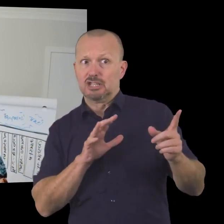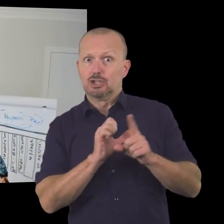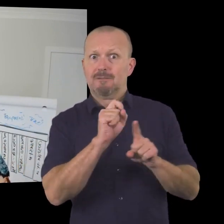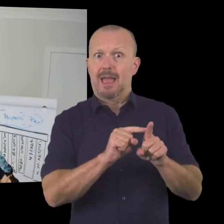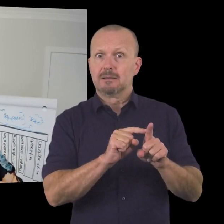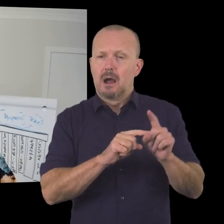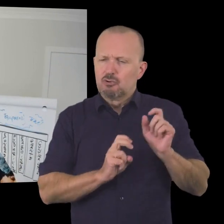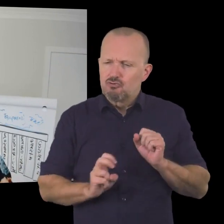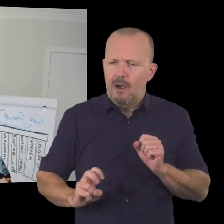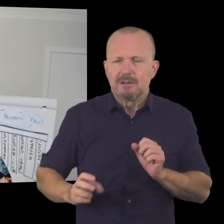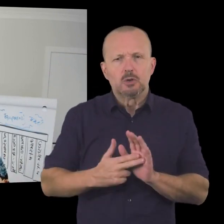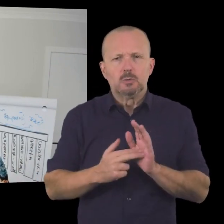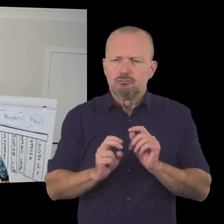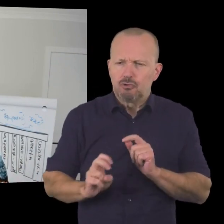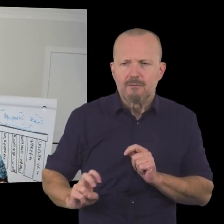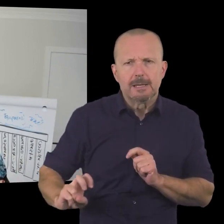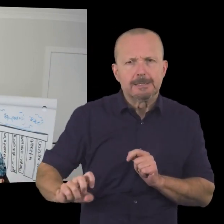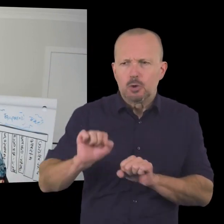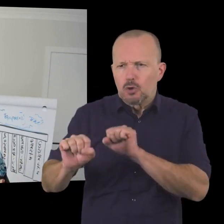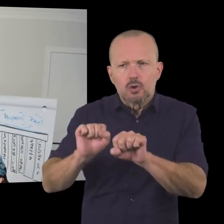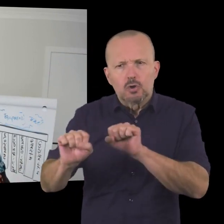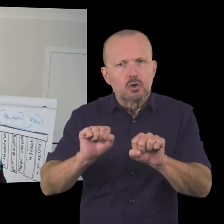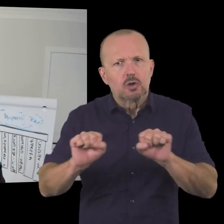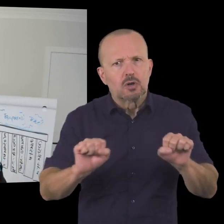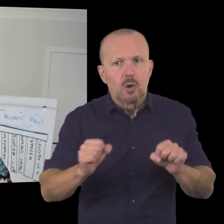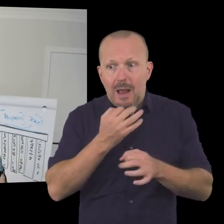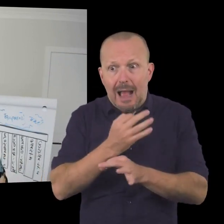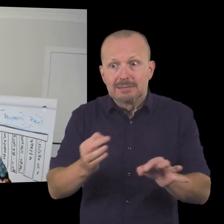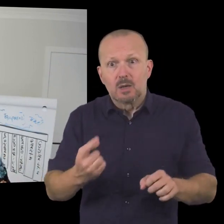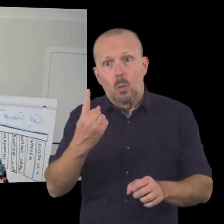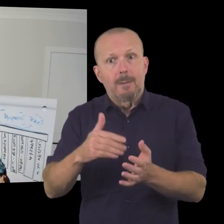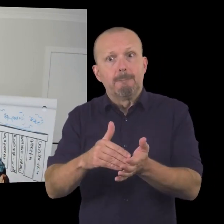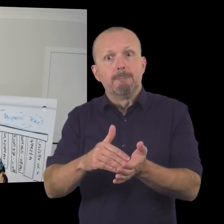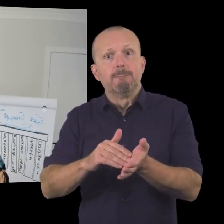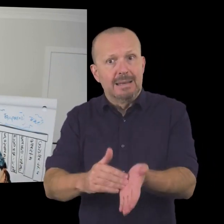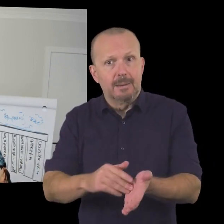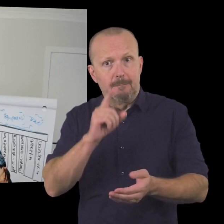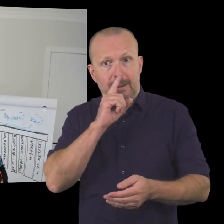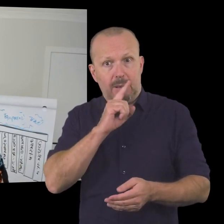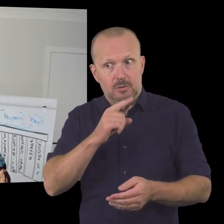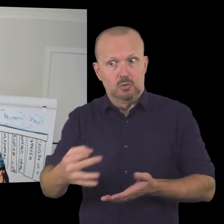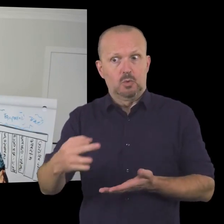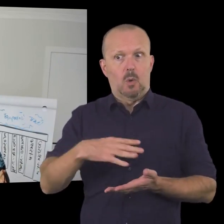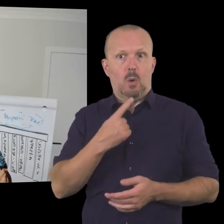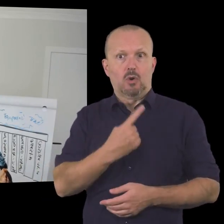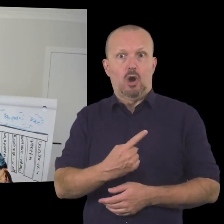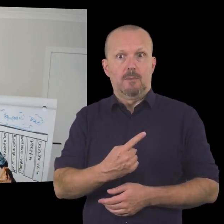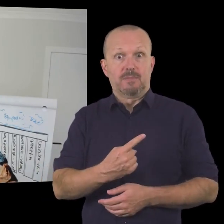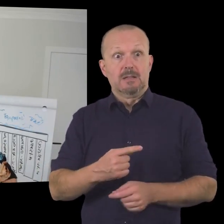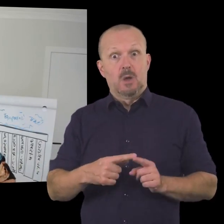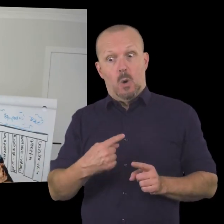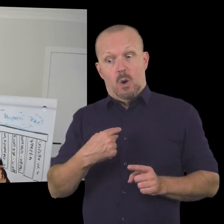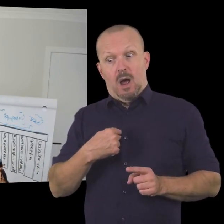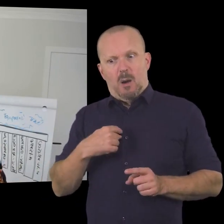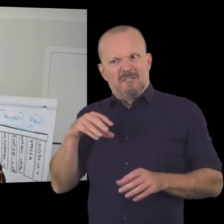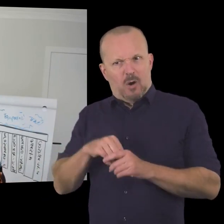that goal i'm traveling the country and i'm asking one million people to donate one dollar do you have a dollar that you can donate and given what we do uh my